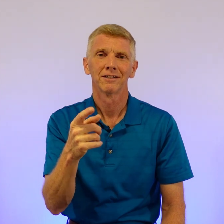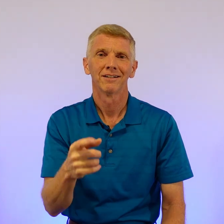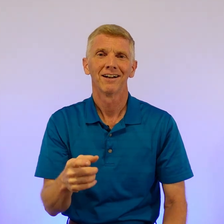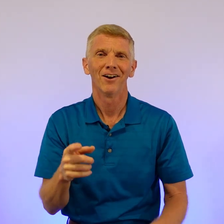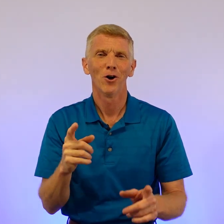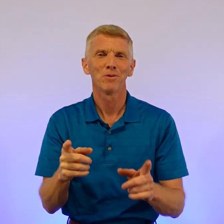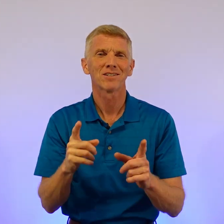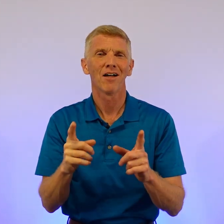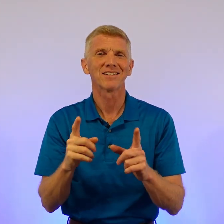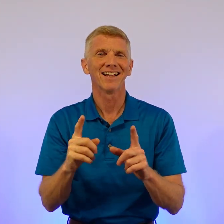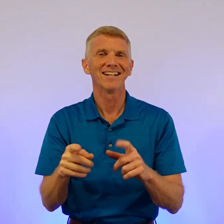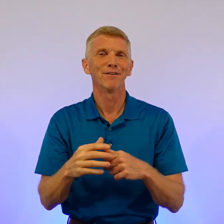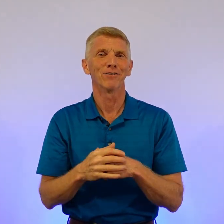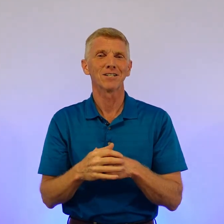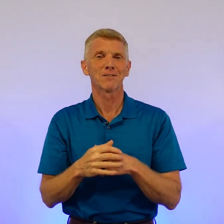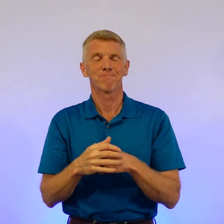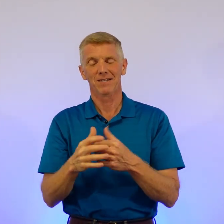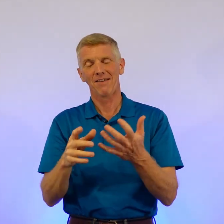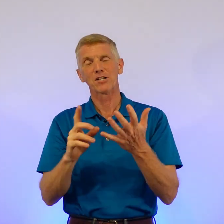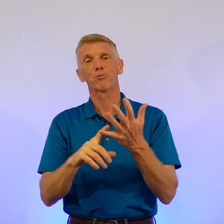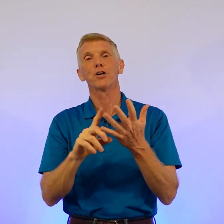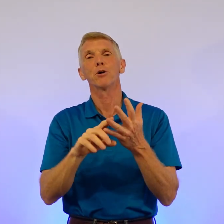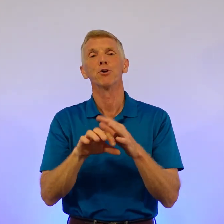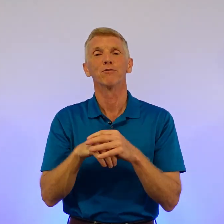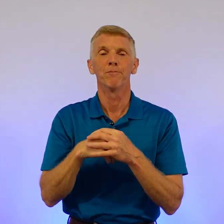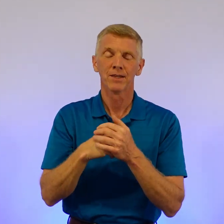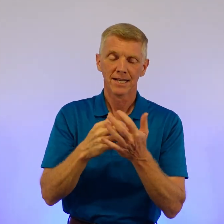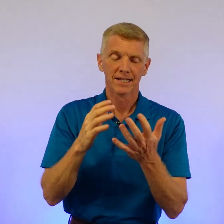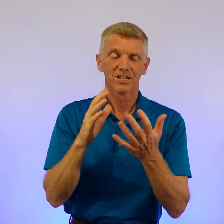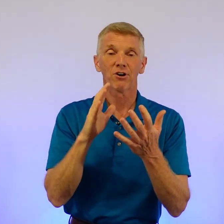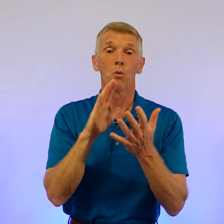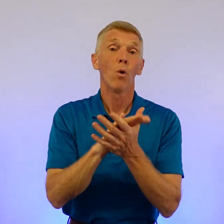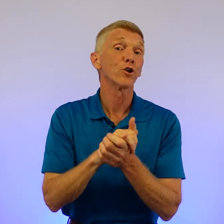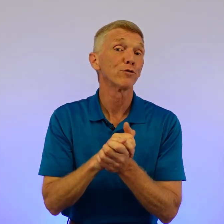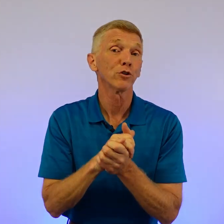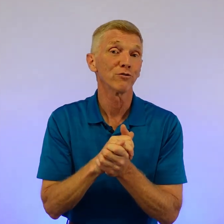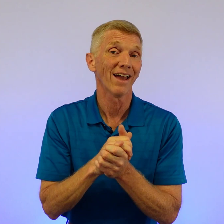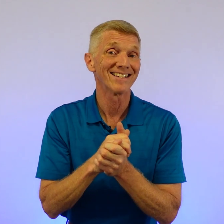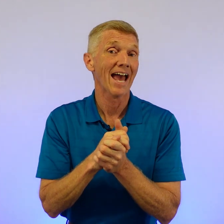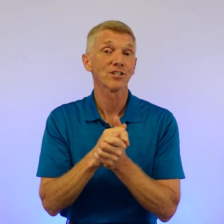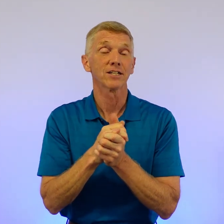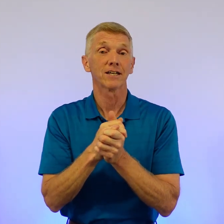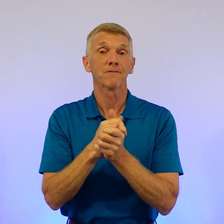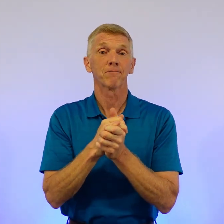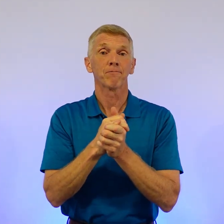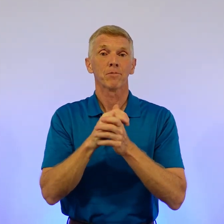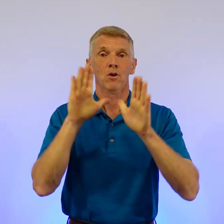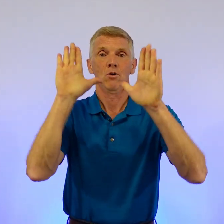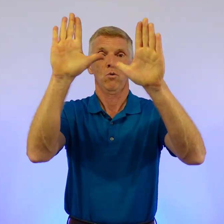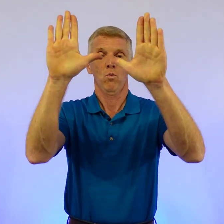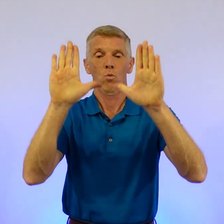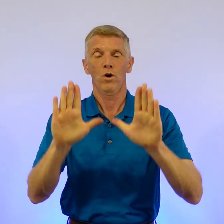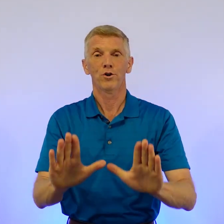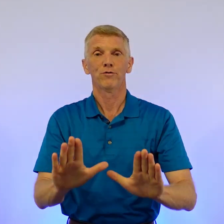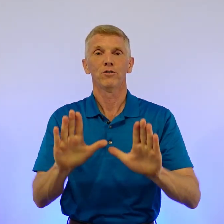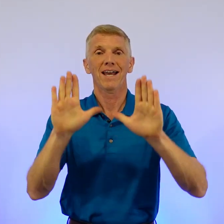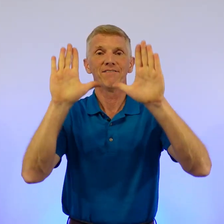I hope you saw the slight difference. Okay, that's pretty or beautiful. Let's try wonderful or fantastic. Wonderful and